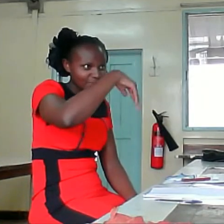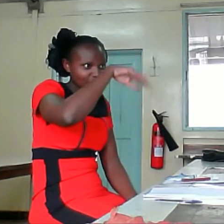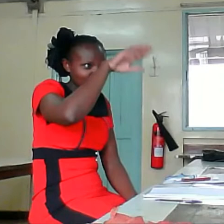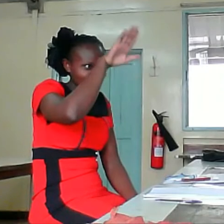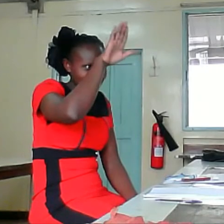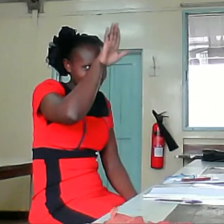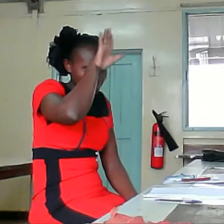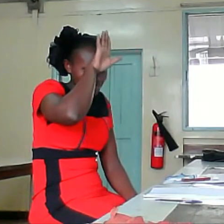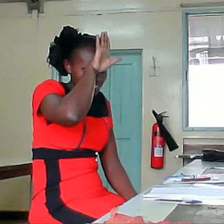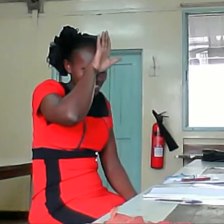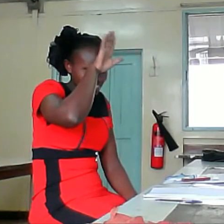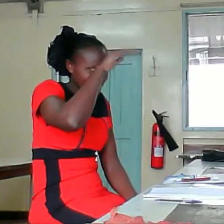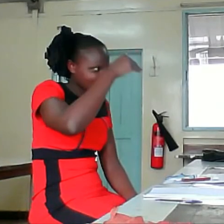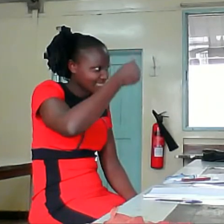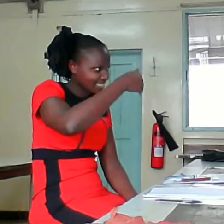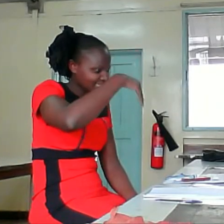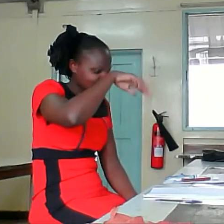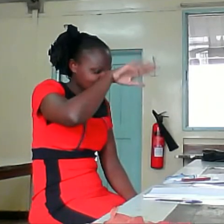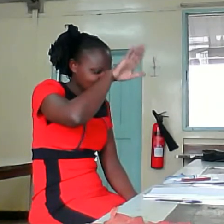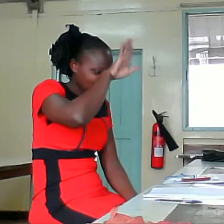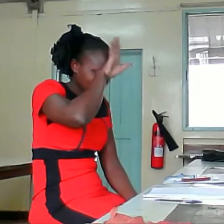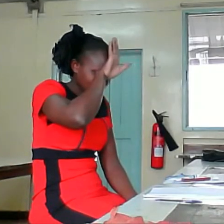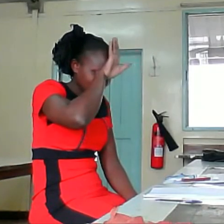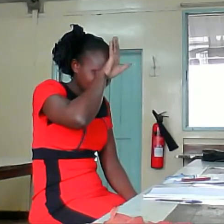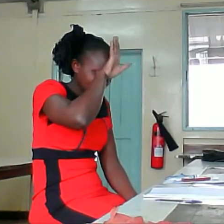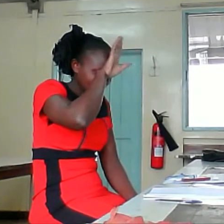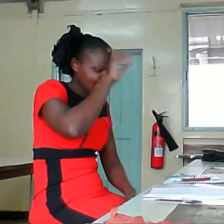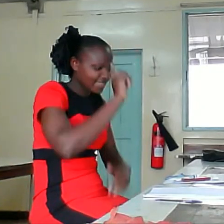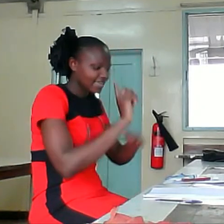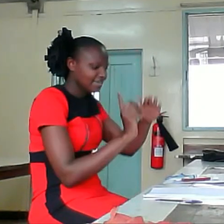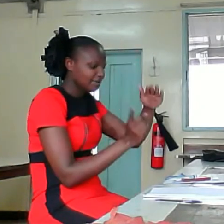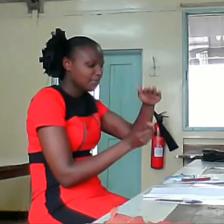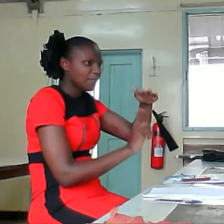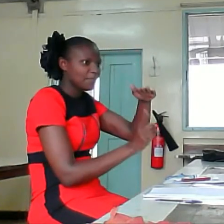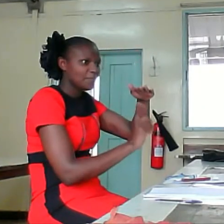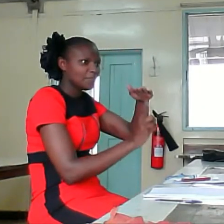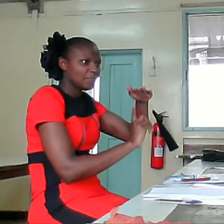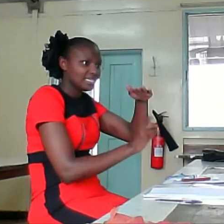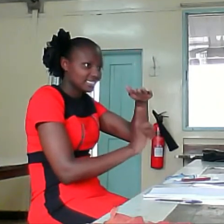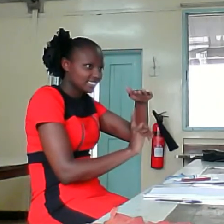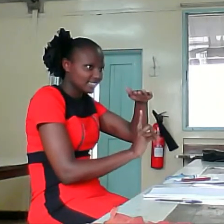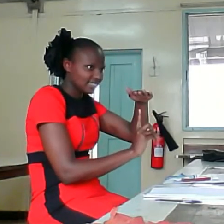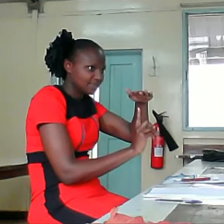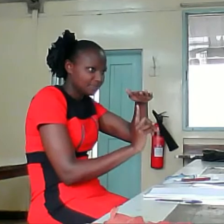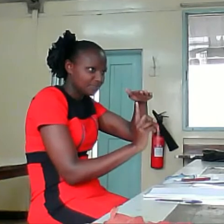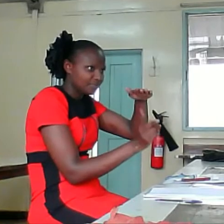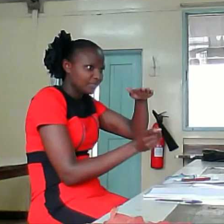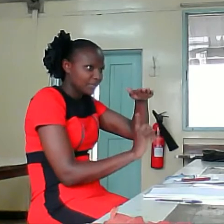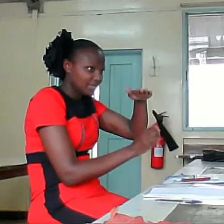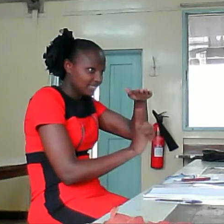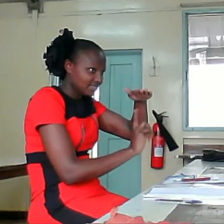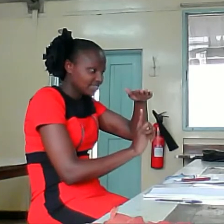Disappoint. Disappoint. Disappoint. Then ministry. Ministry.